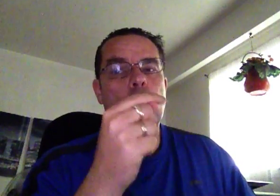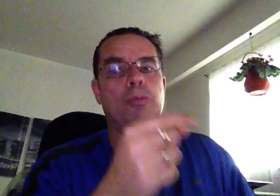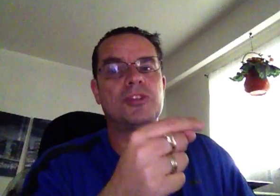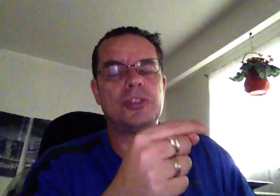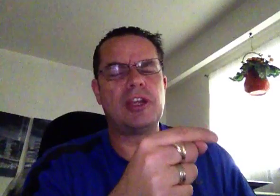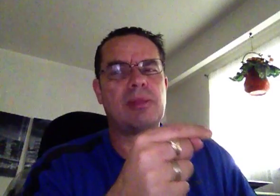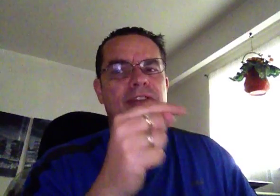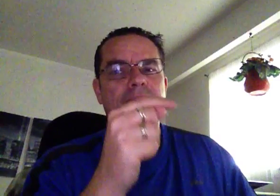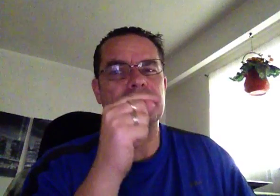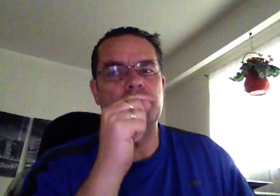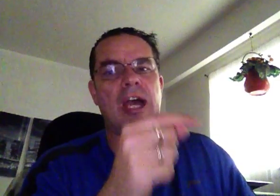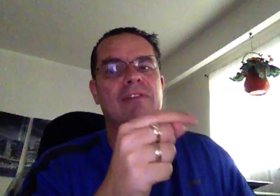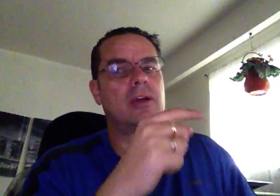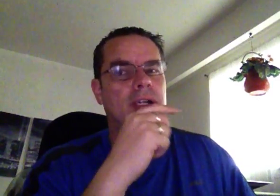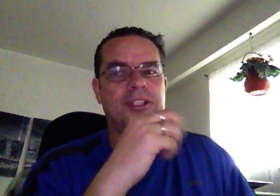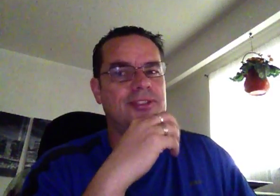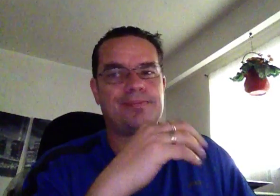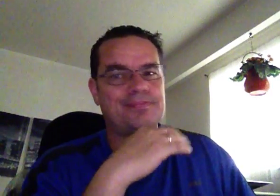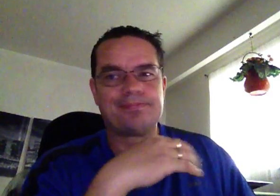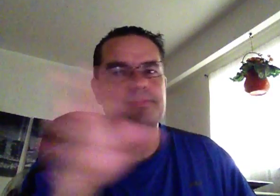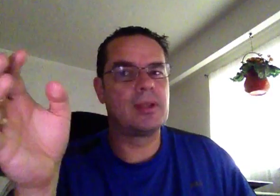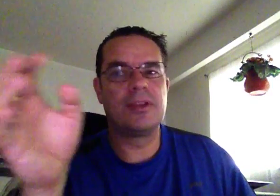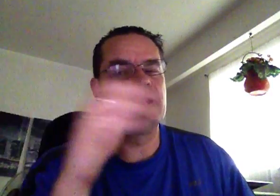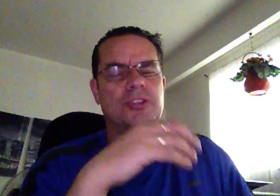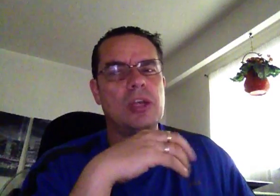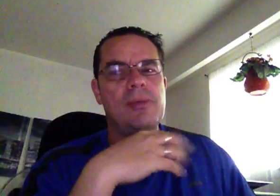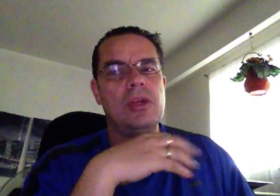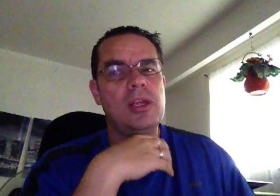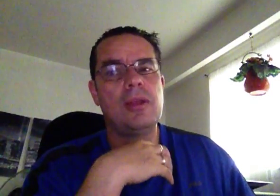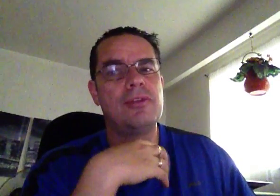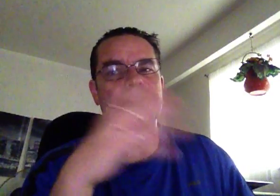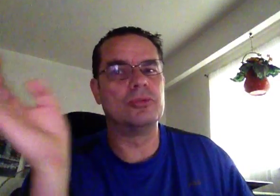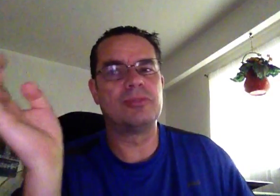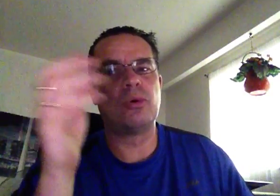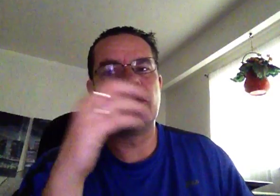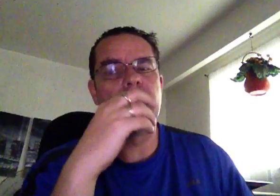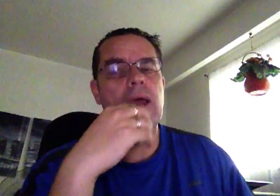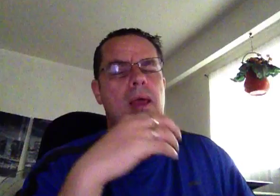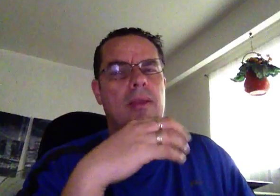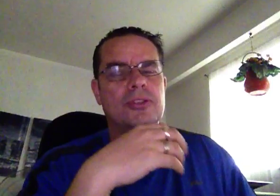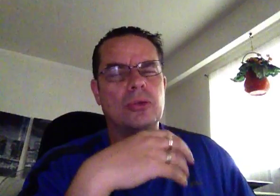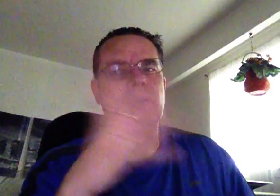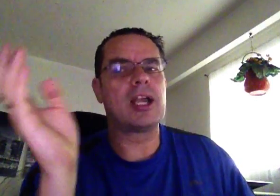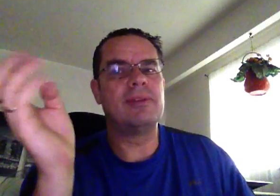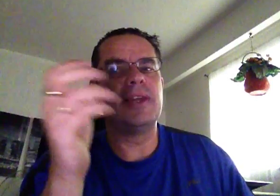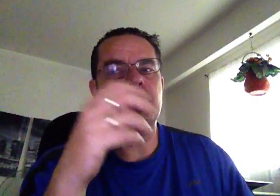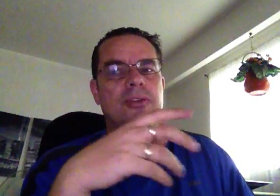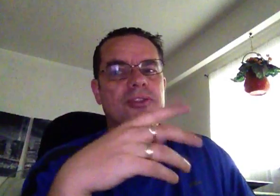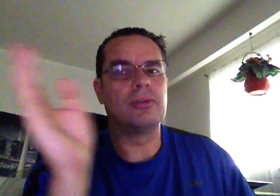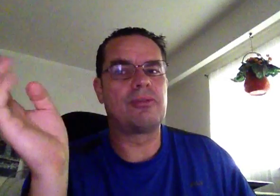open source trading platforms in Java are just, there's no community, there's no support, there's no documentation, so throw